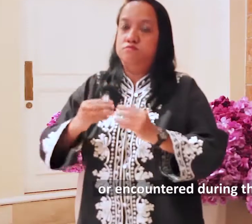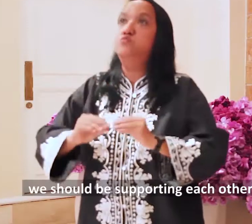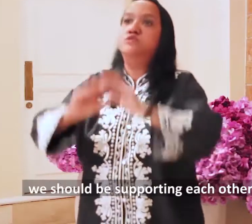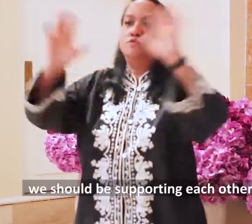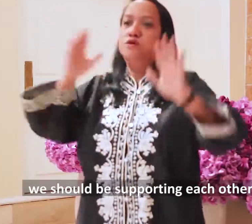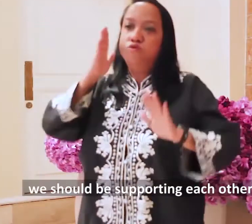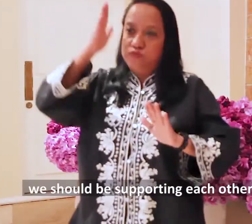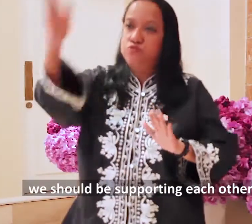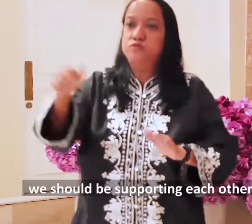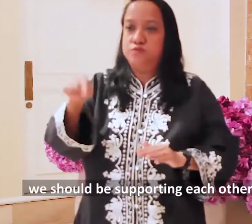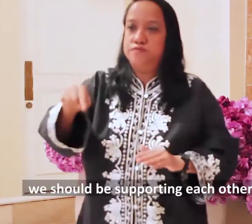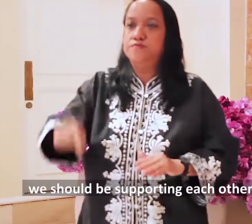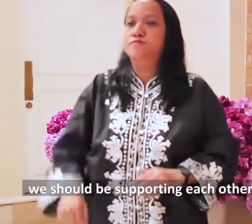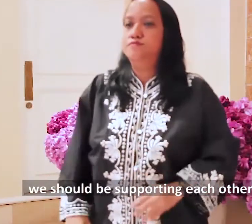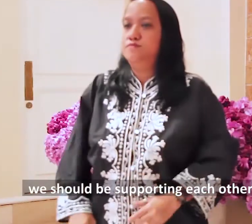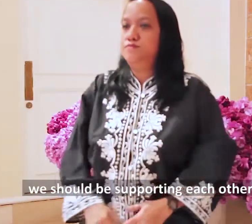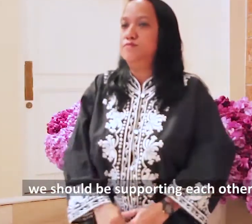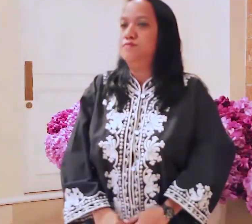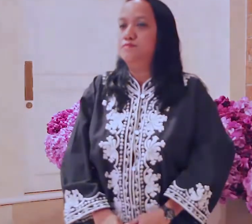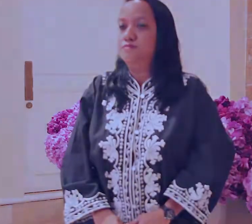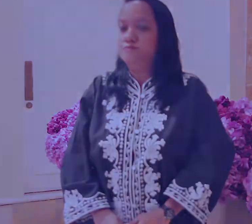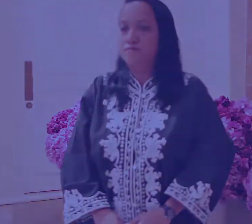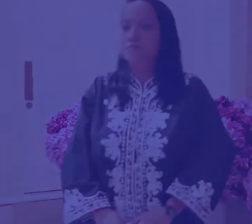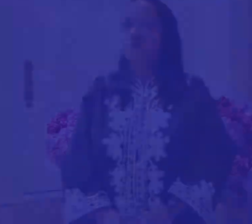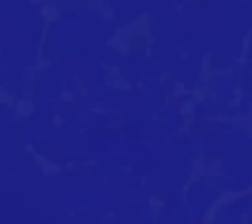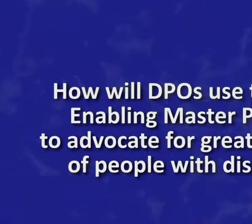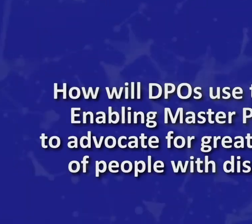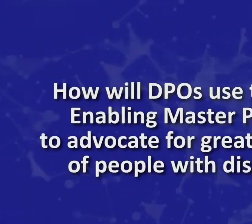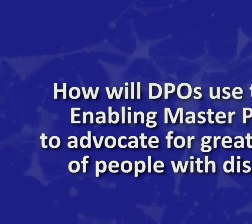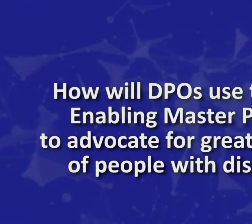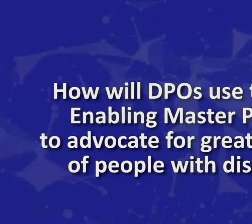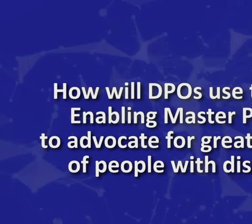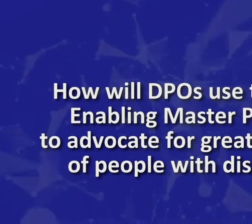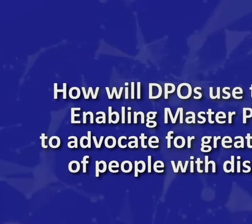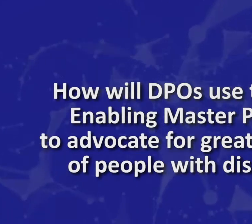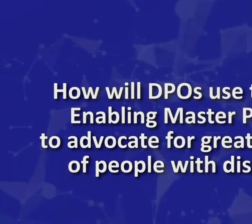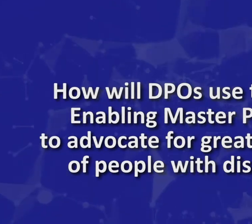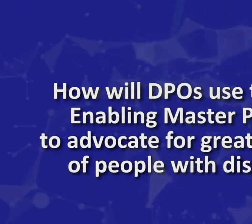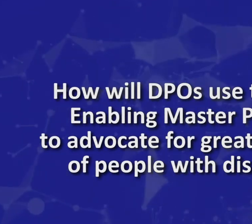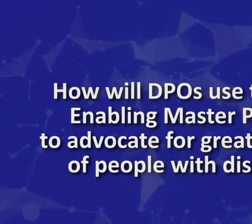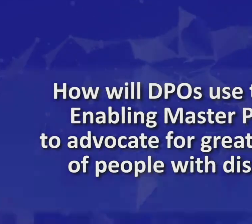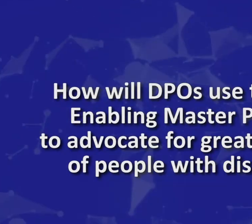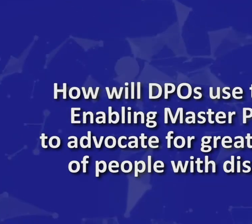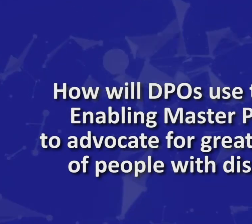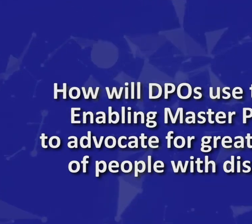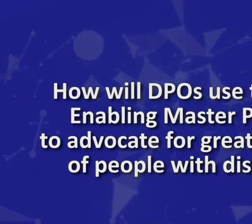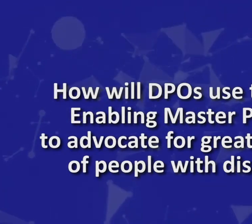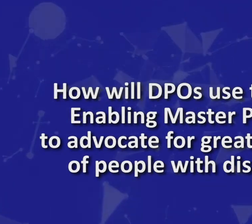should be supporting each other for a better future. How will DPOs use the Asian Enabling Master